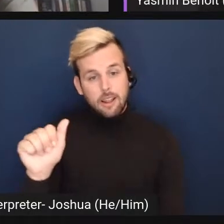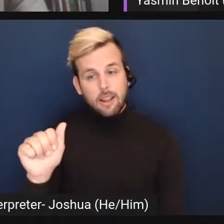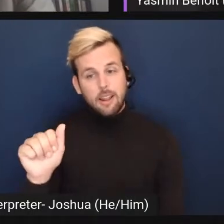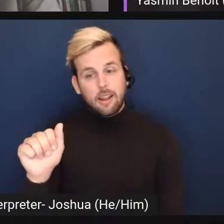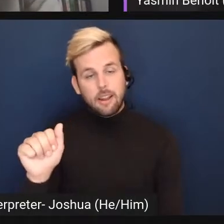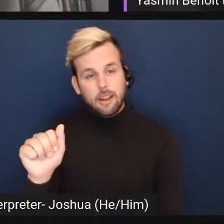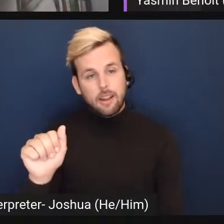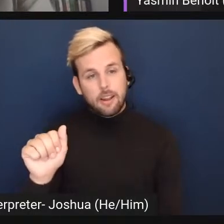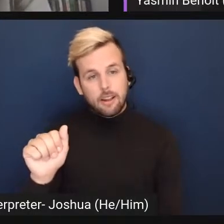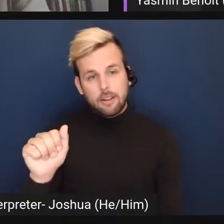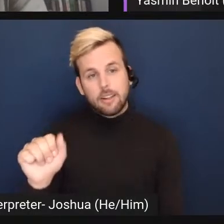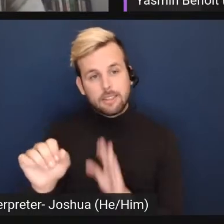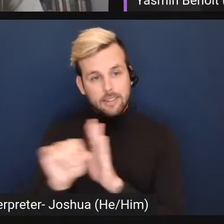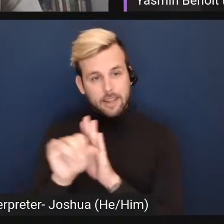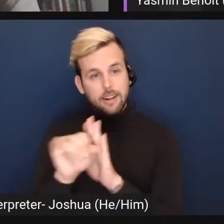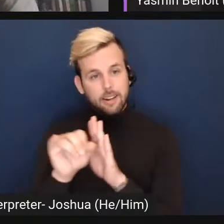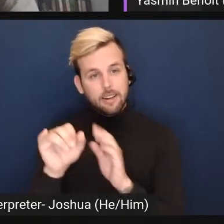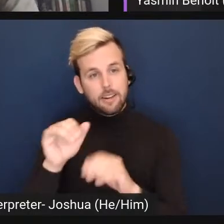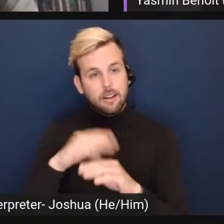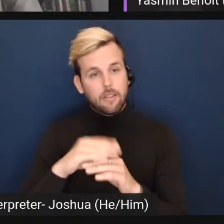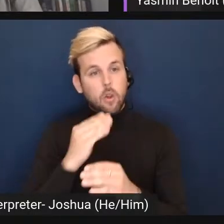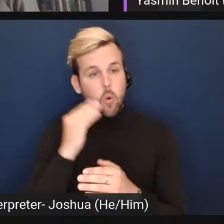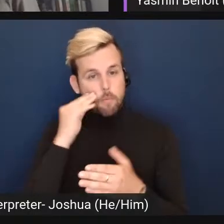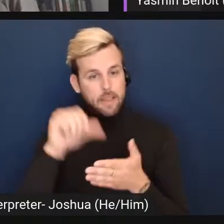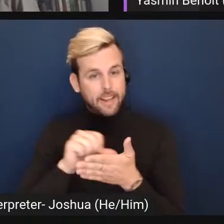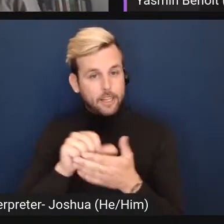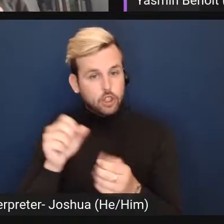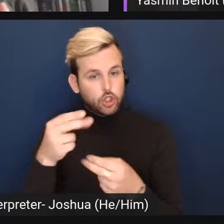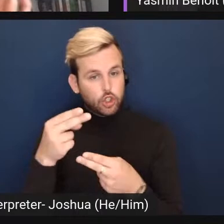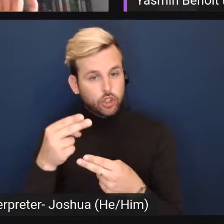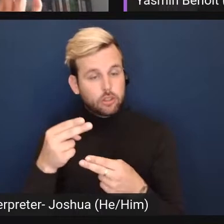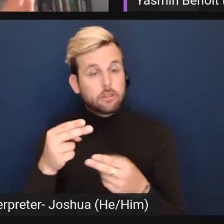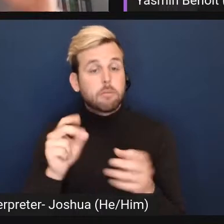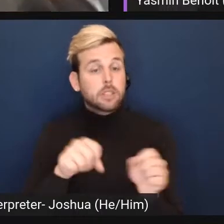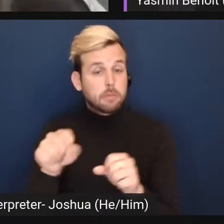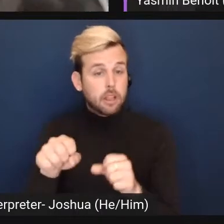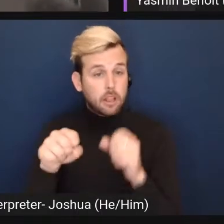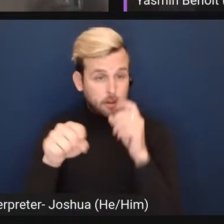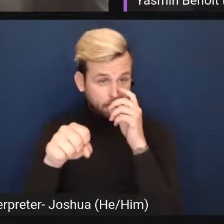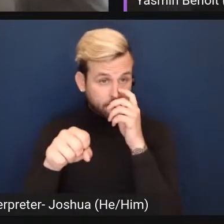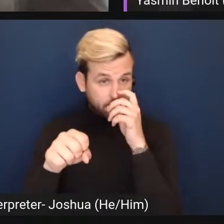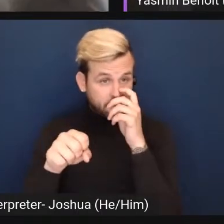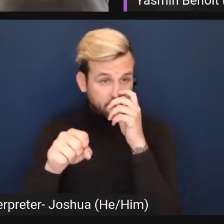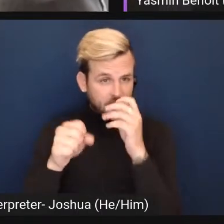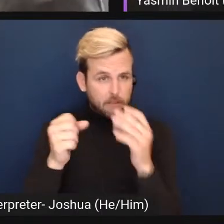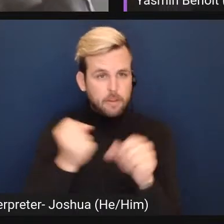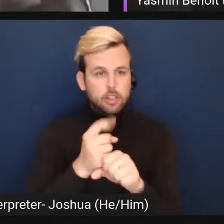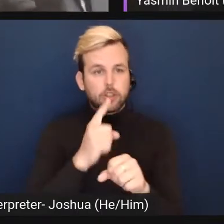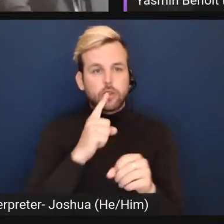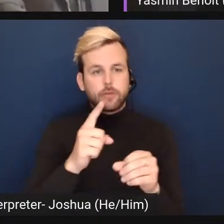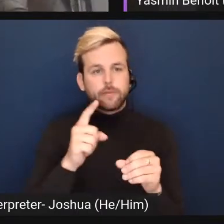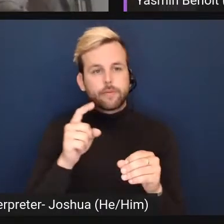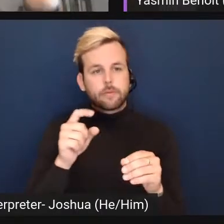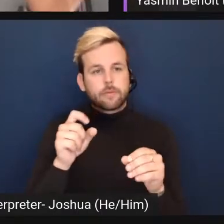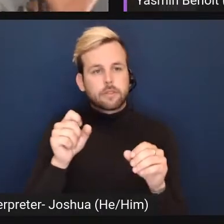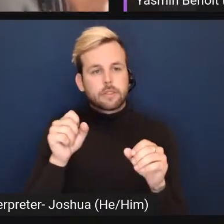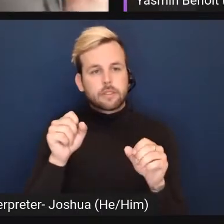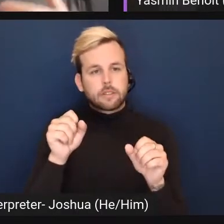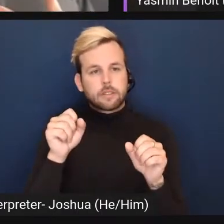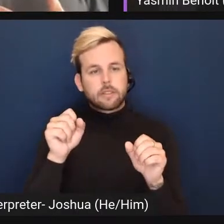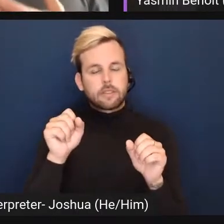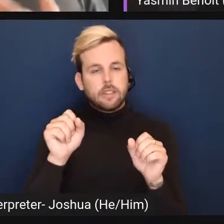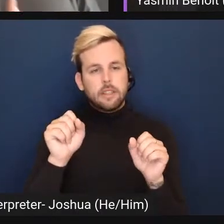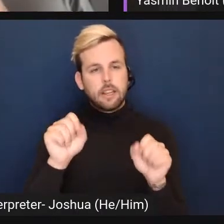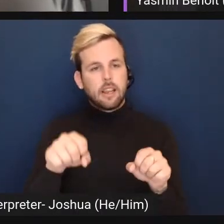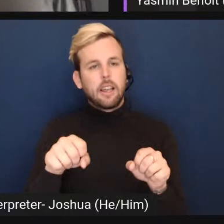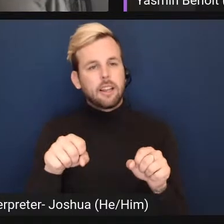gray, a identities on the homepage, which is a possibility. Um, I want to make sure that it can, uh, then